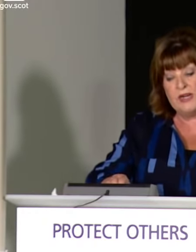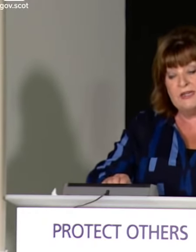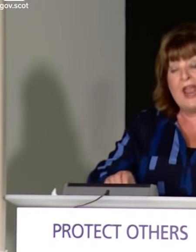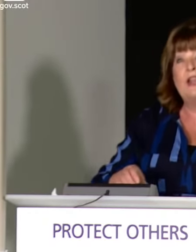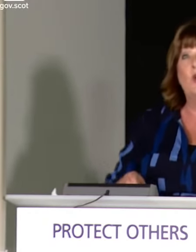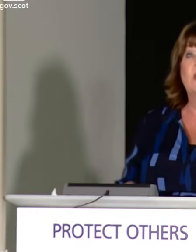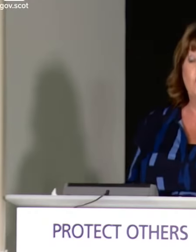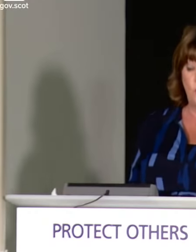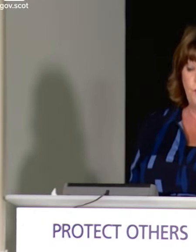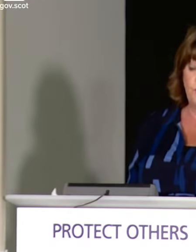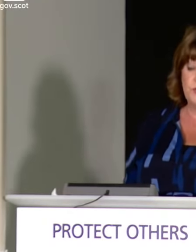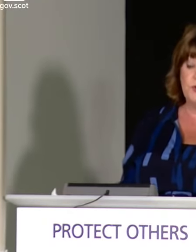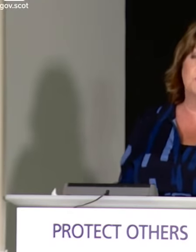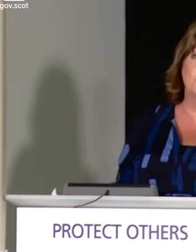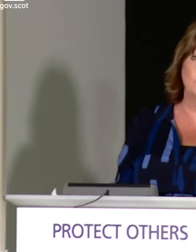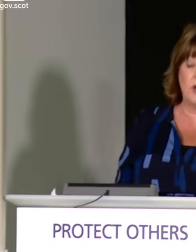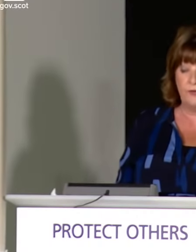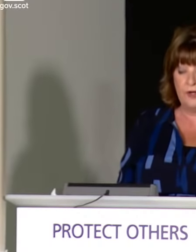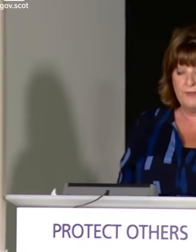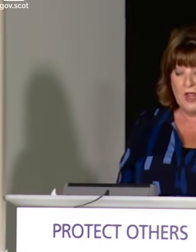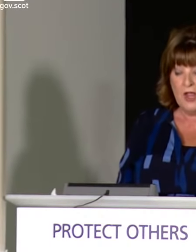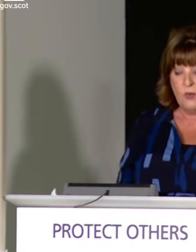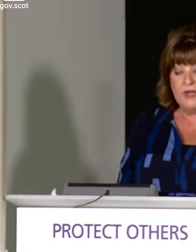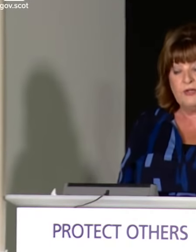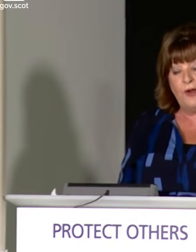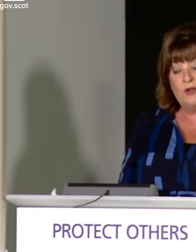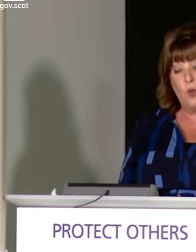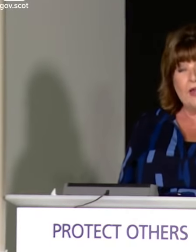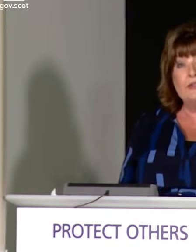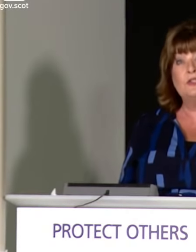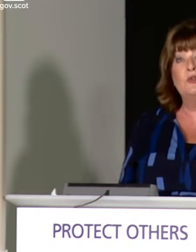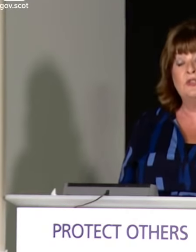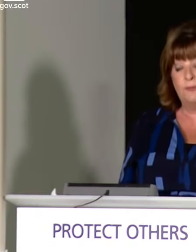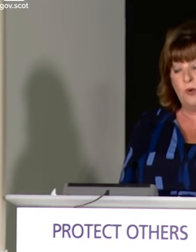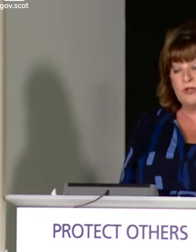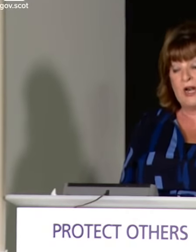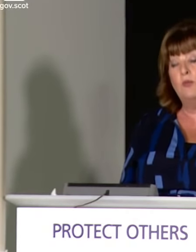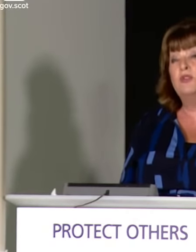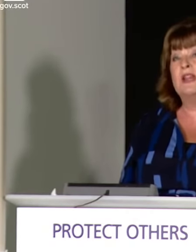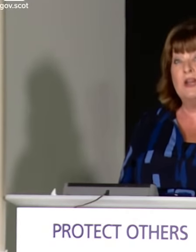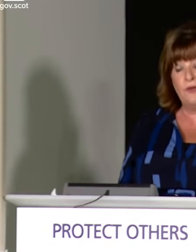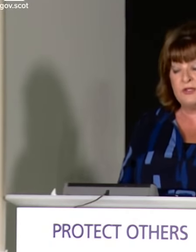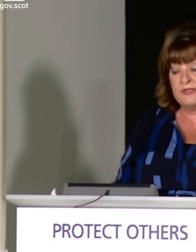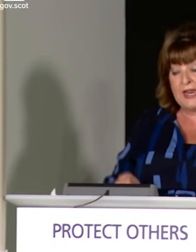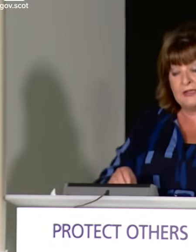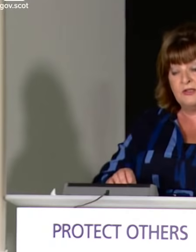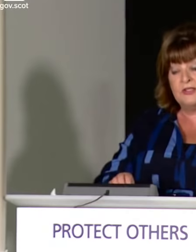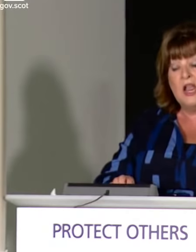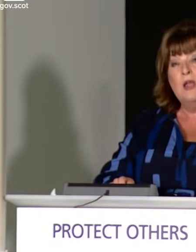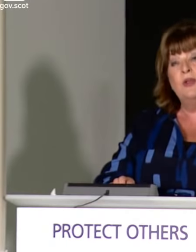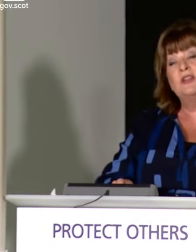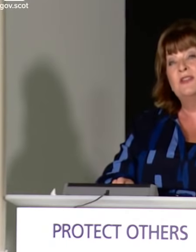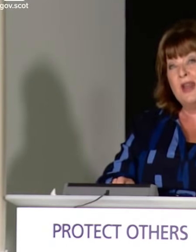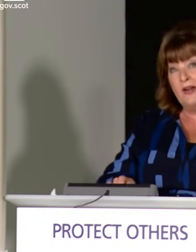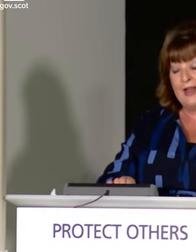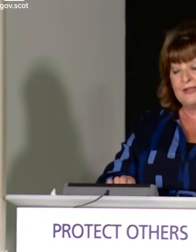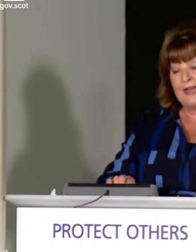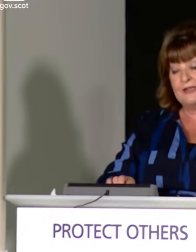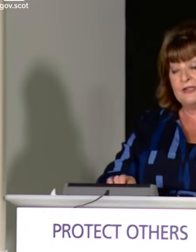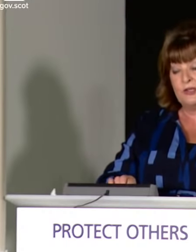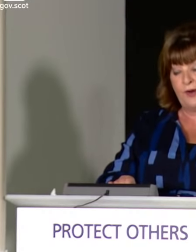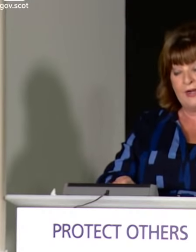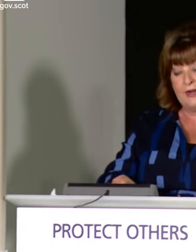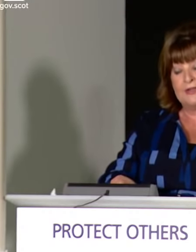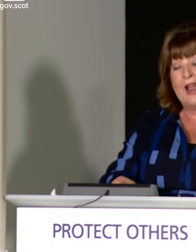than ever, we need economic growth to support recovery. We need to find ways to support our most innovative sectors because their